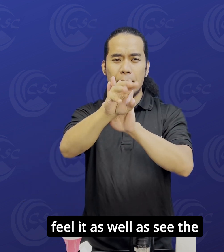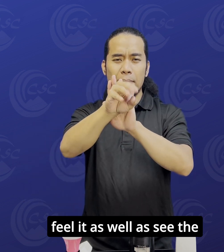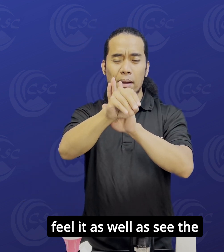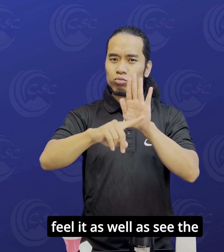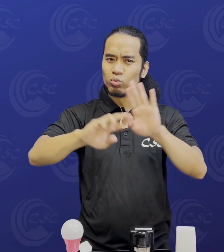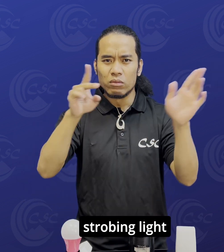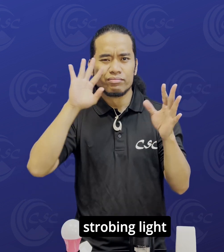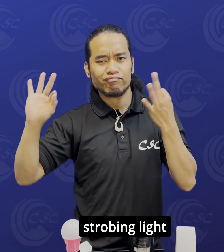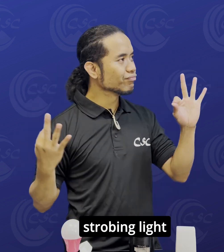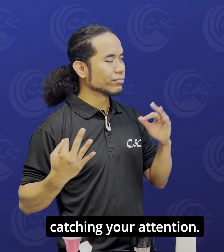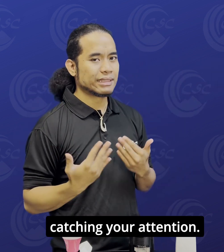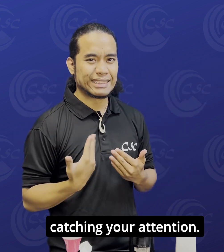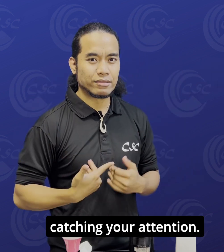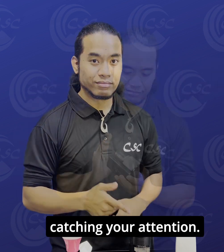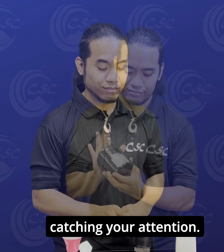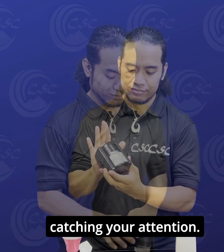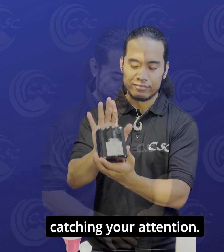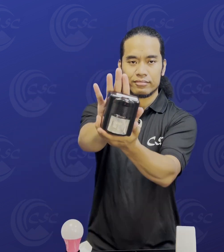as see the strobing light catching your attention.